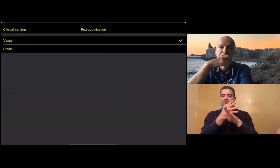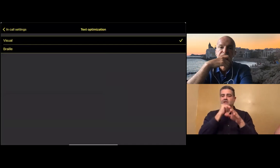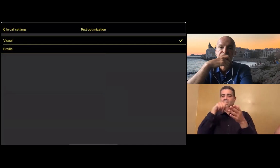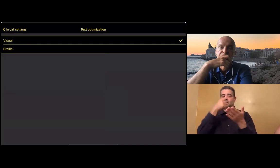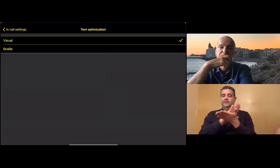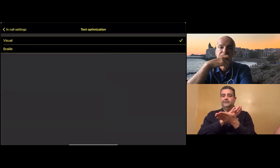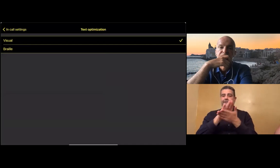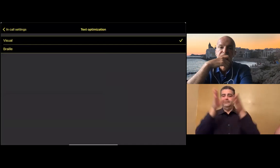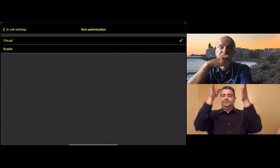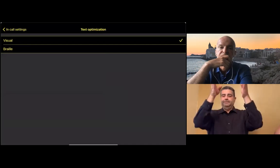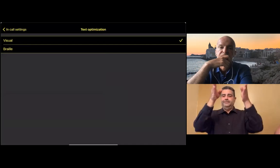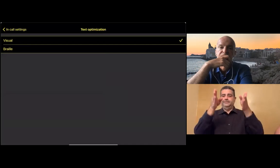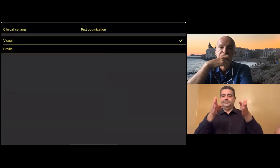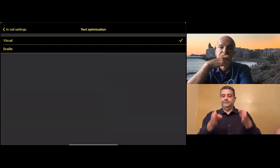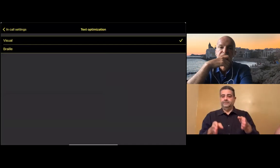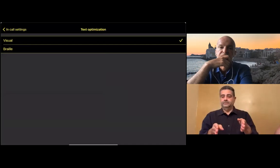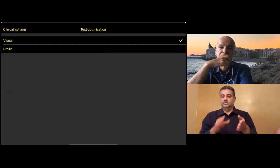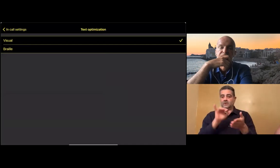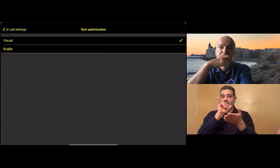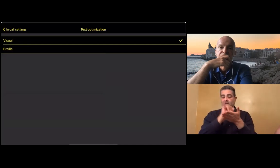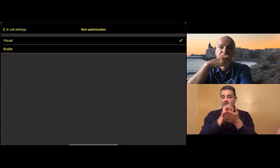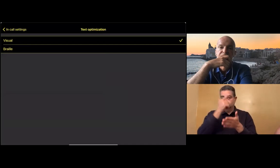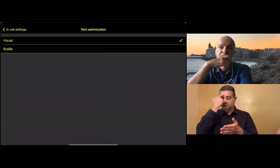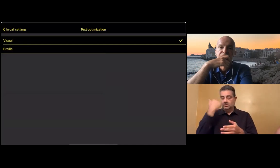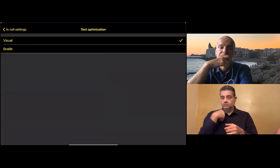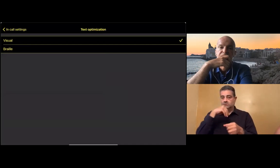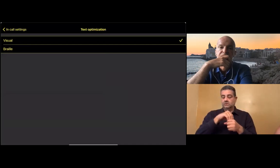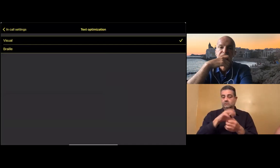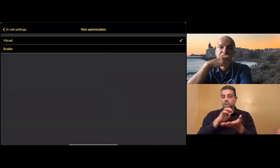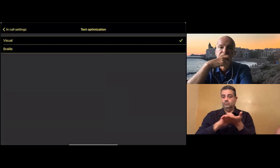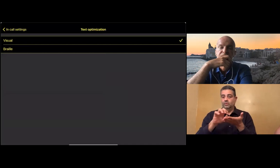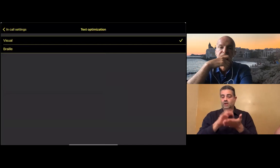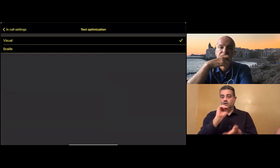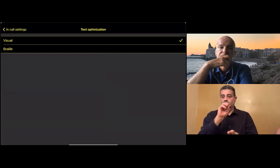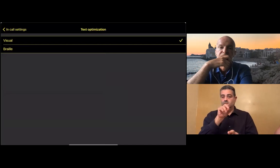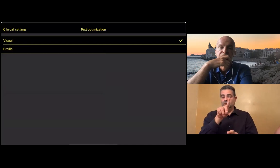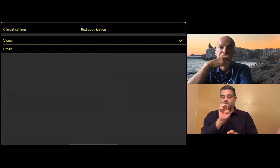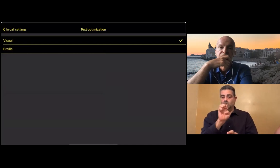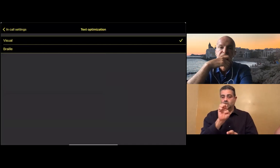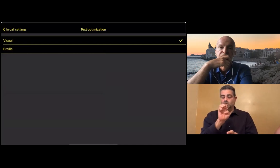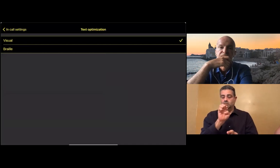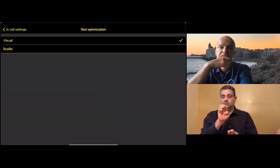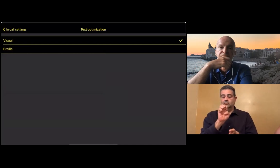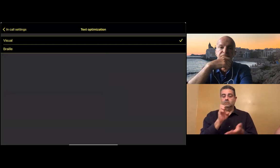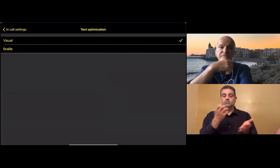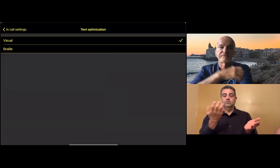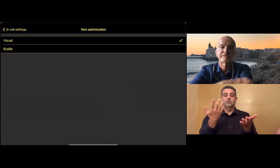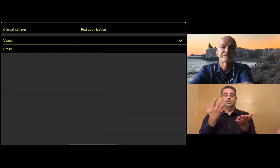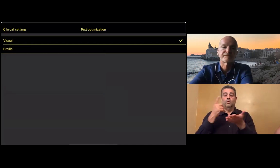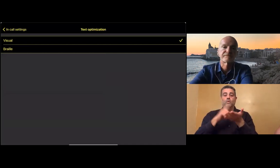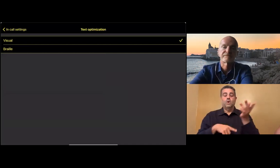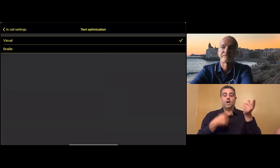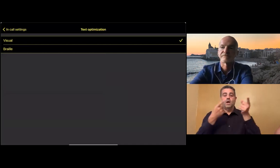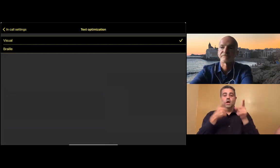You saw that the lines looked jagged on the visual display. And that's because I was in